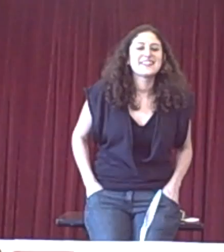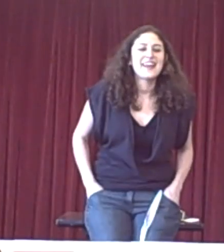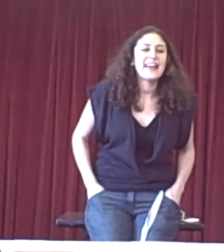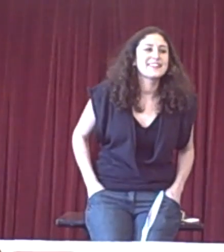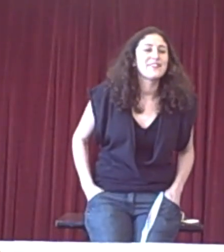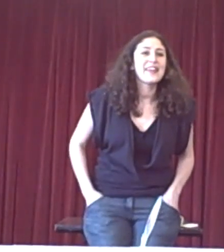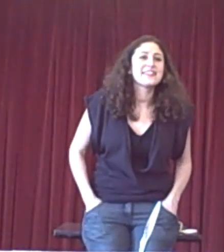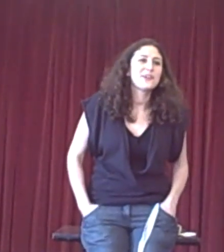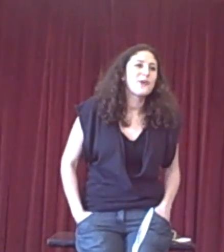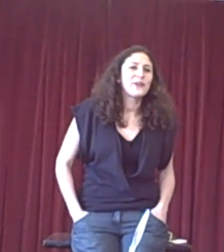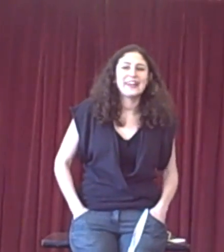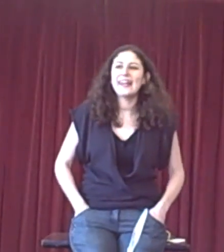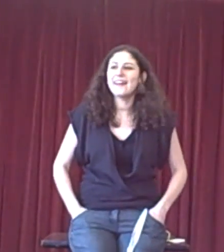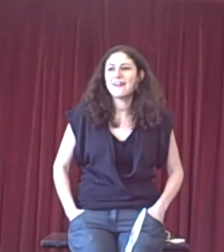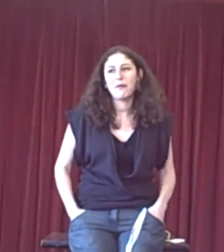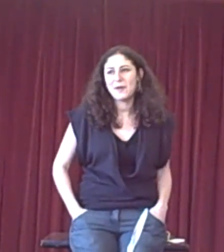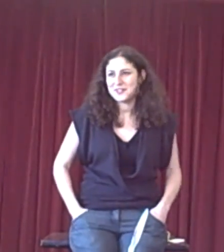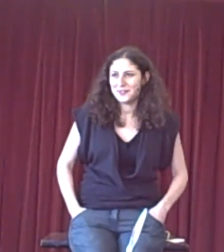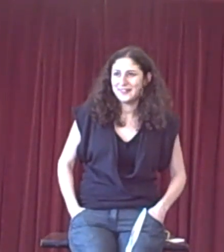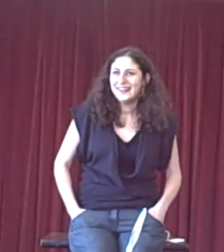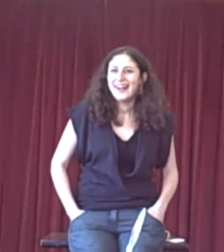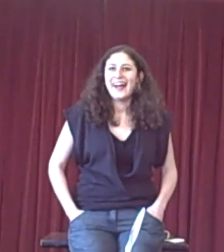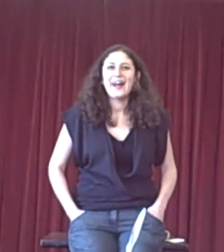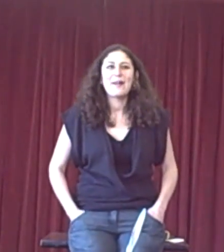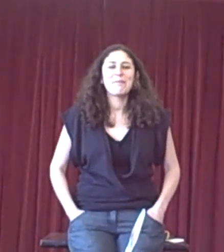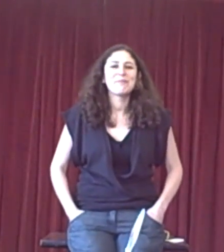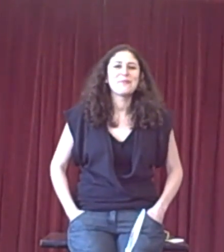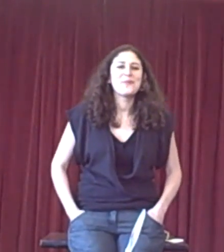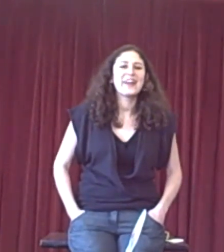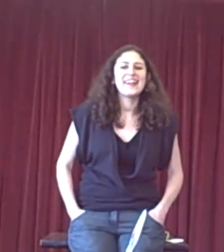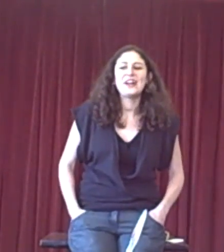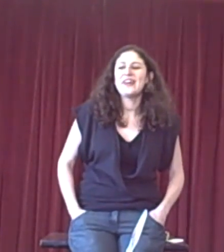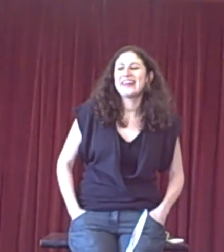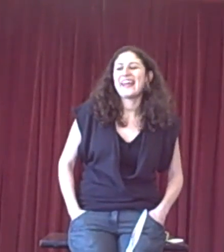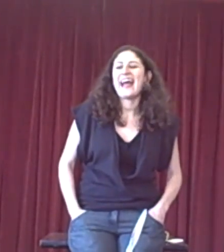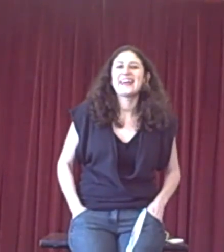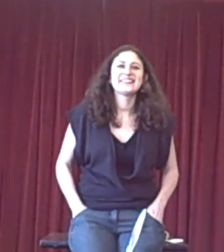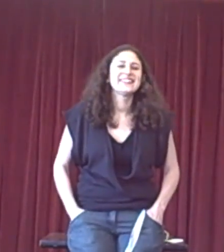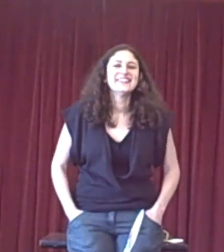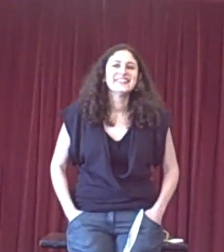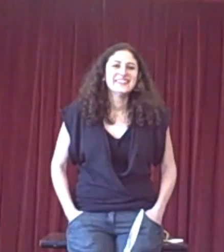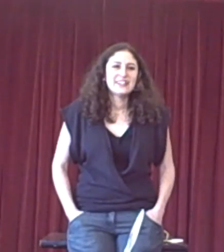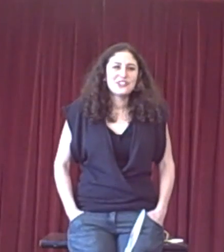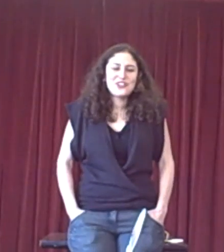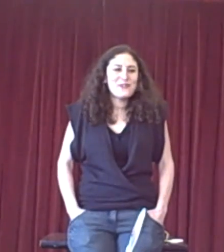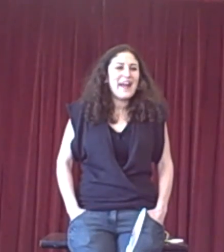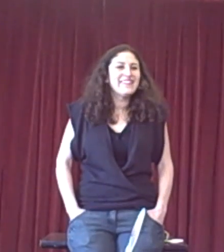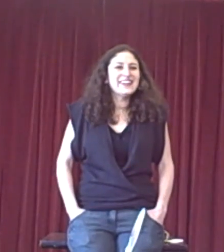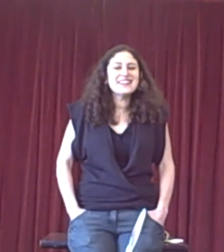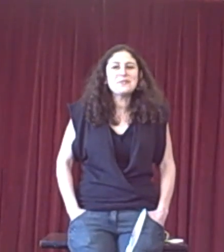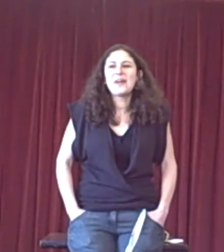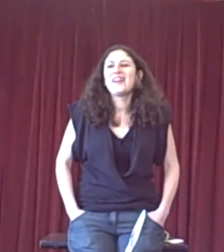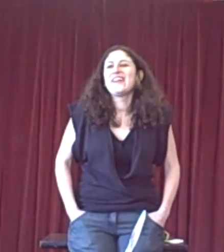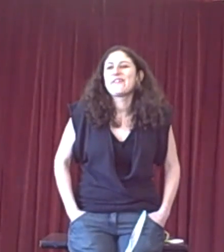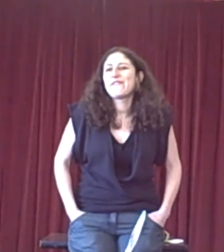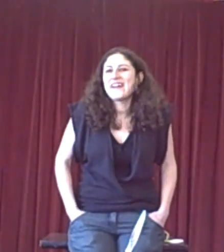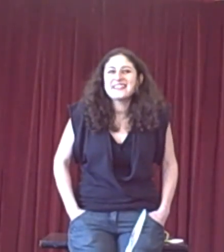This elective is on killer rebuttal. We're going to look at two areas. We're going to look, firstly,